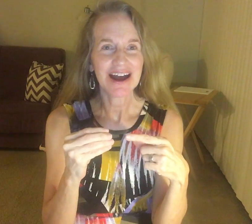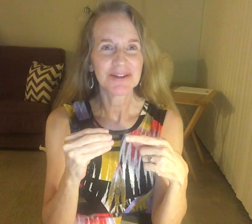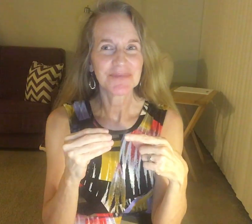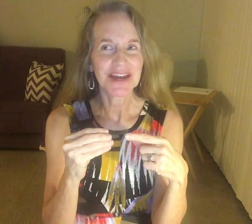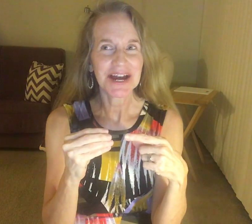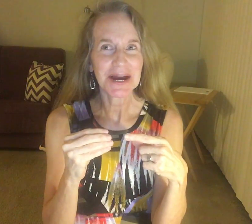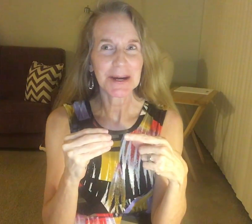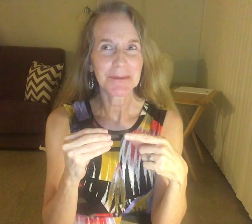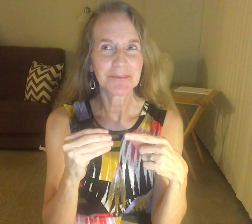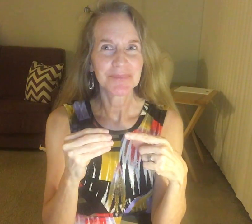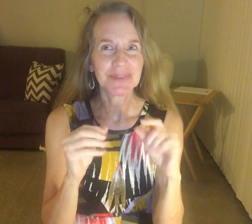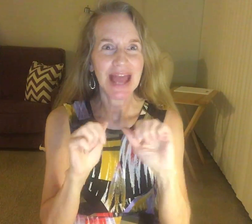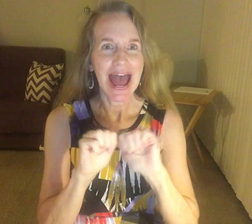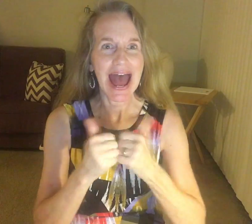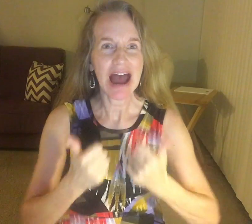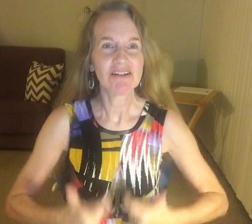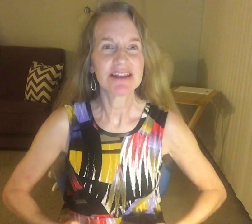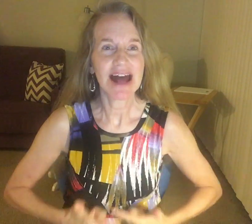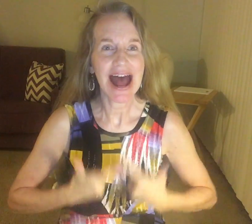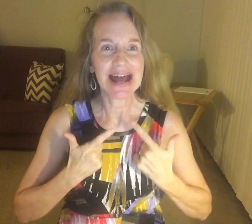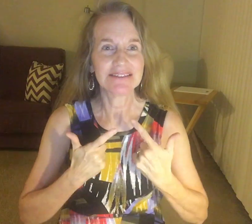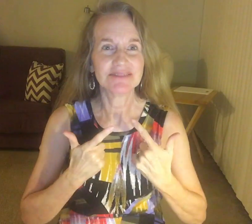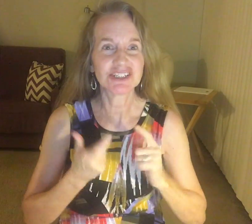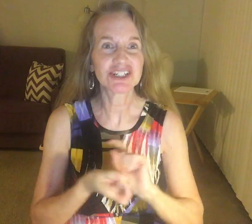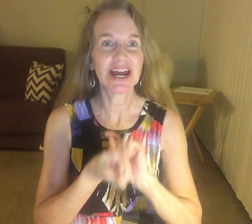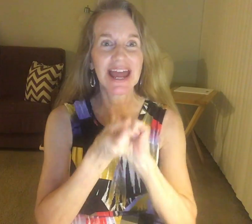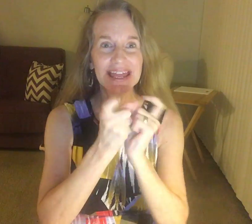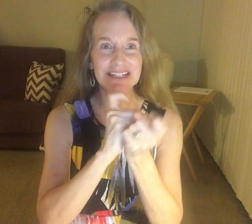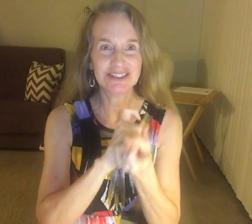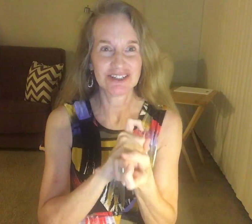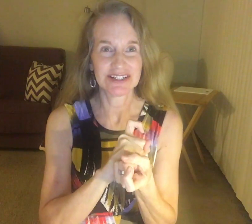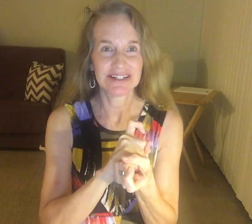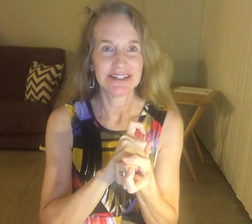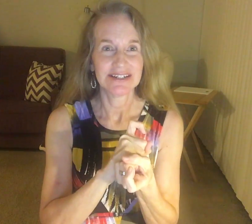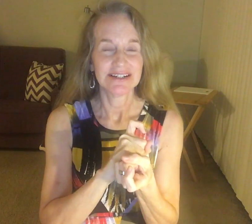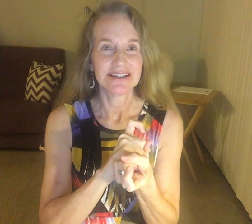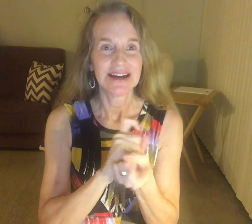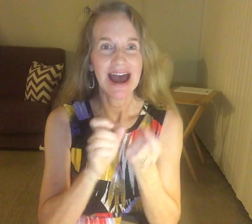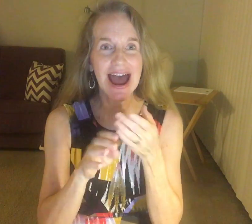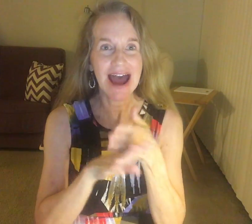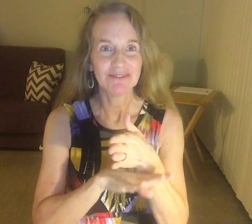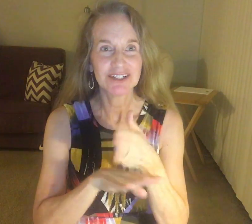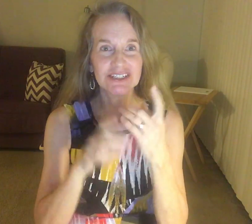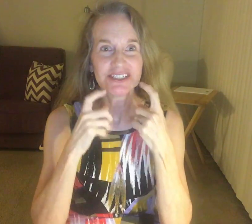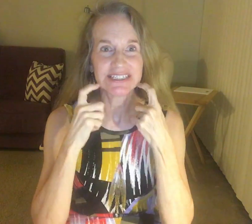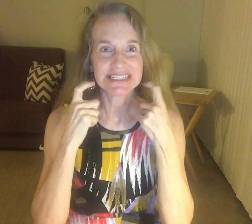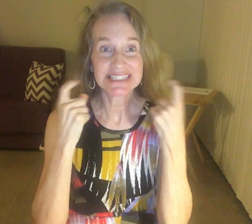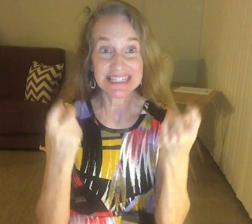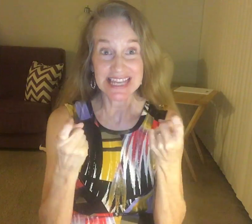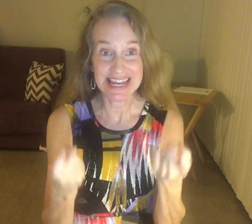how life changed after sin.